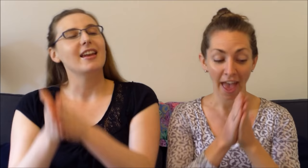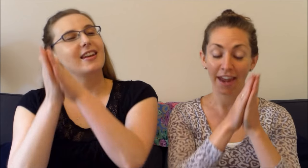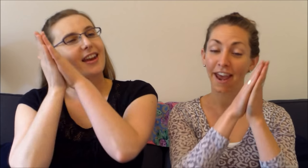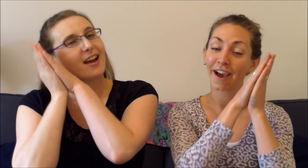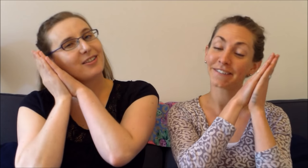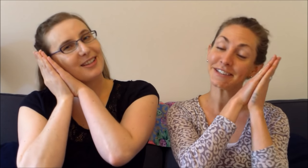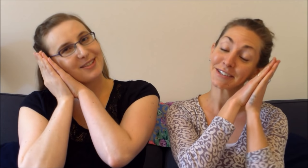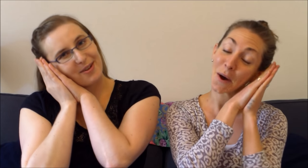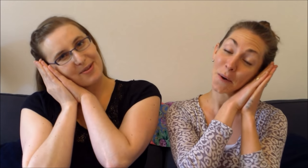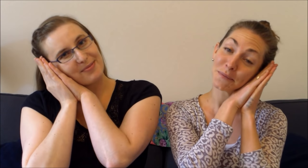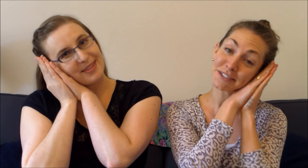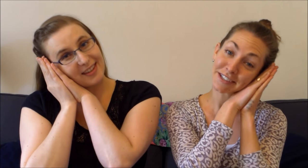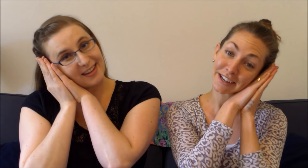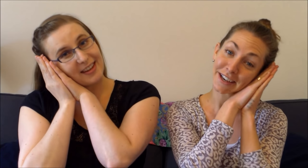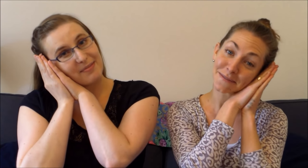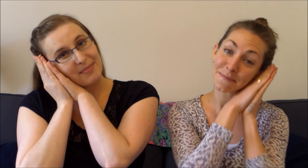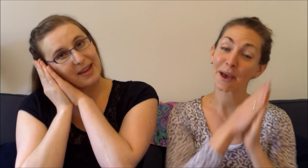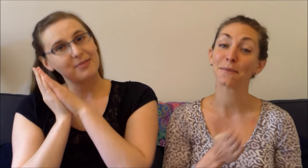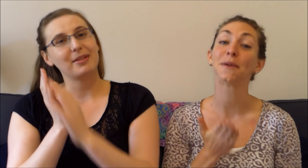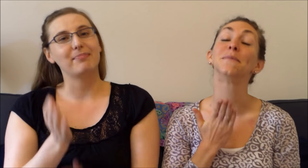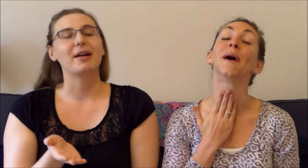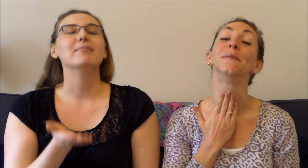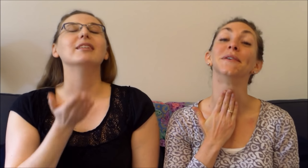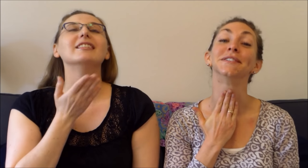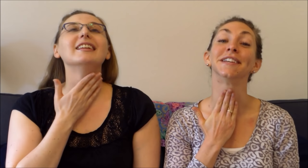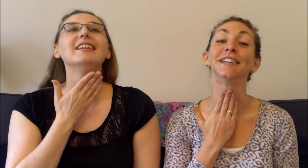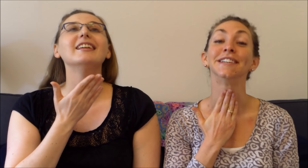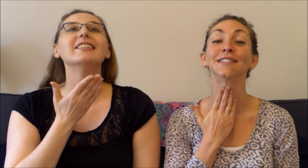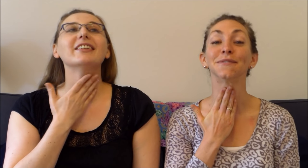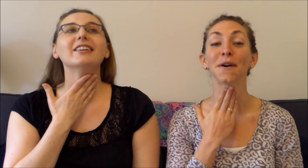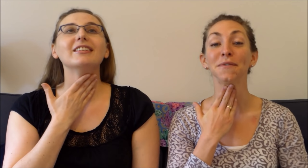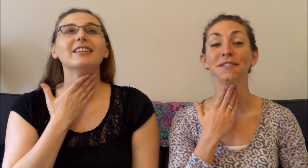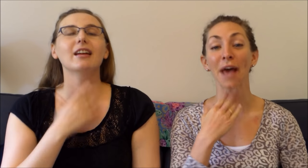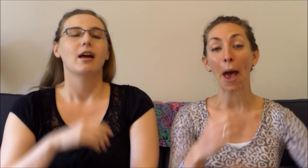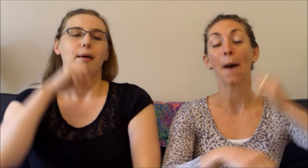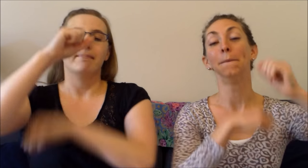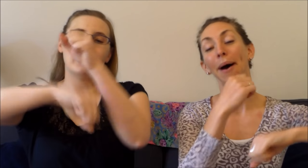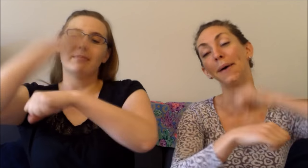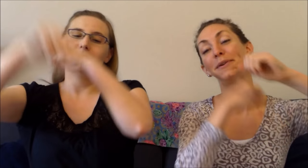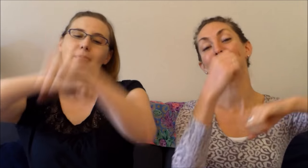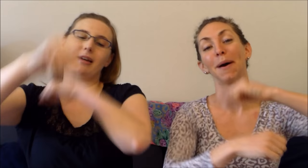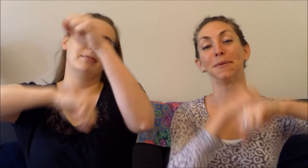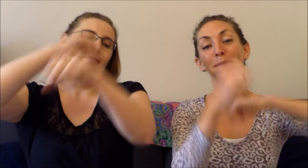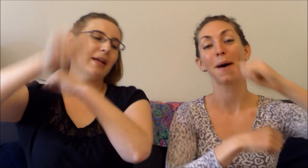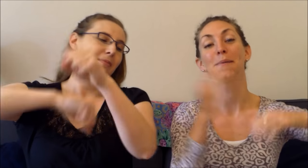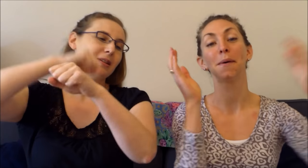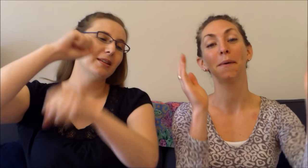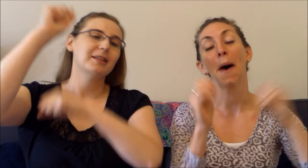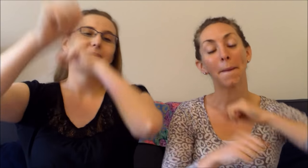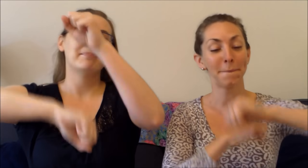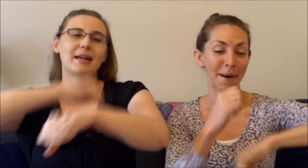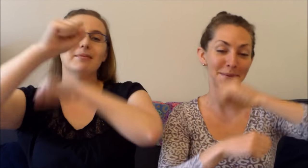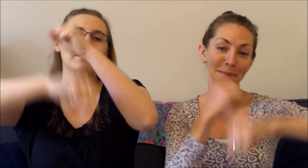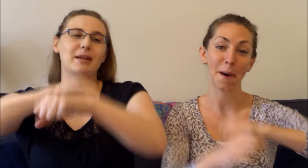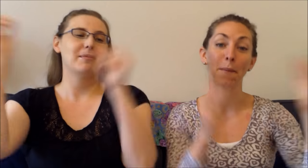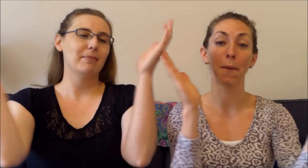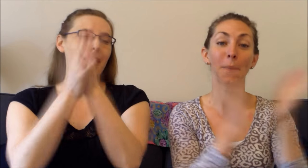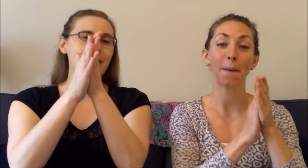Now he's home sick in bed with bubbles in his throat. Bubbles, bubble, bubble. Bubble, bubble, pop.